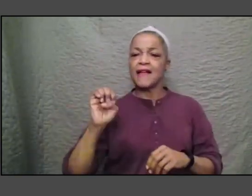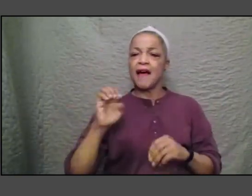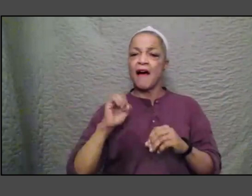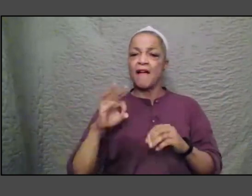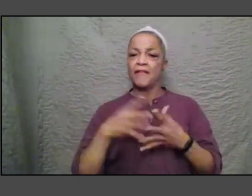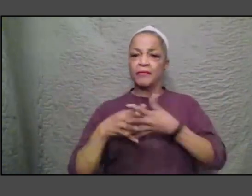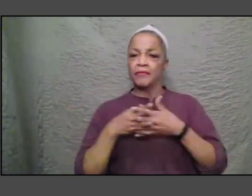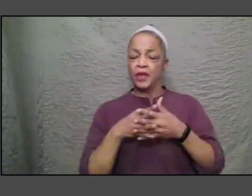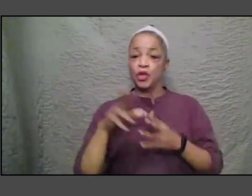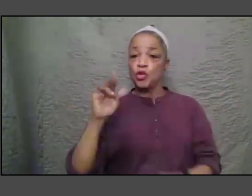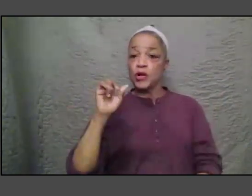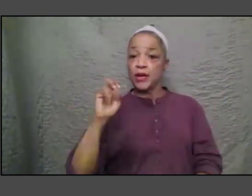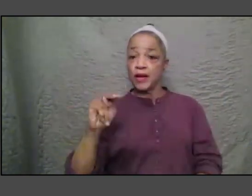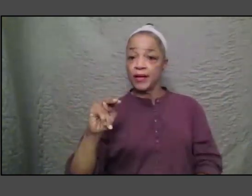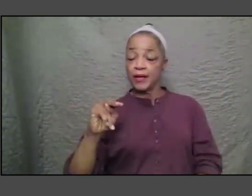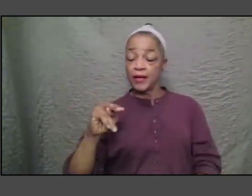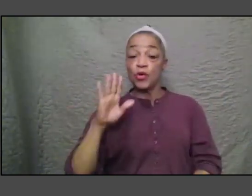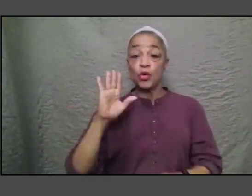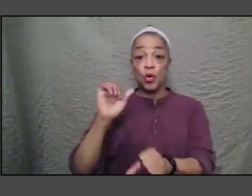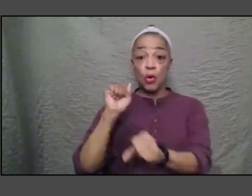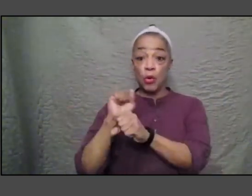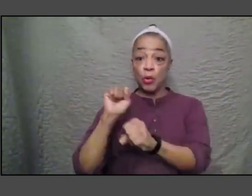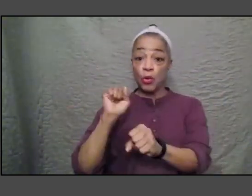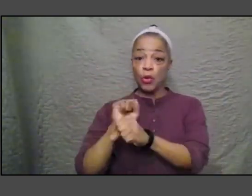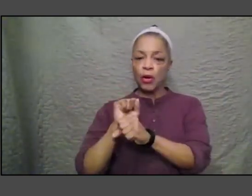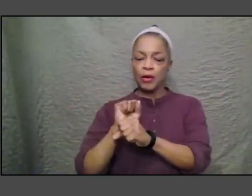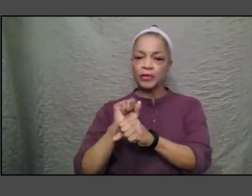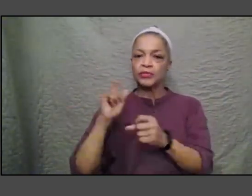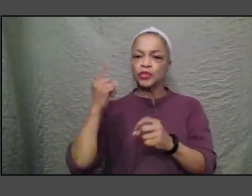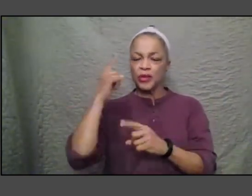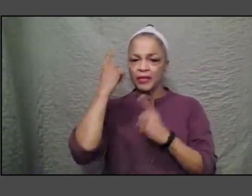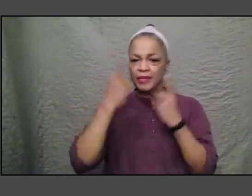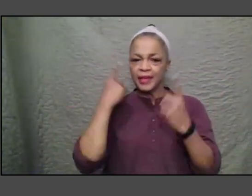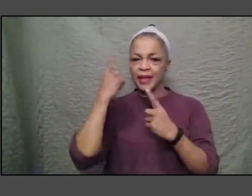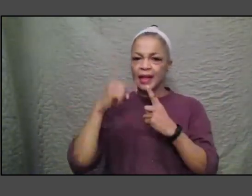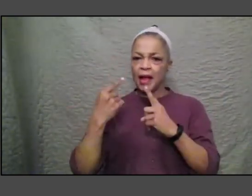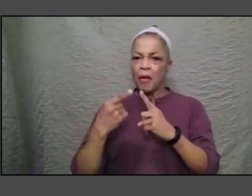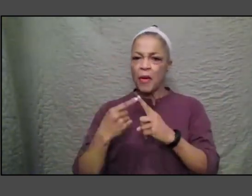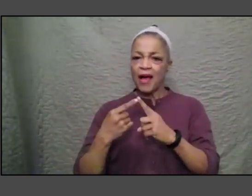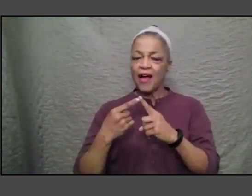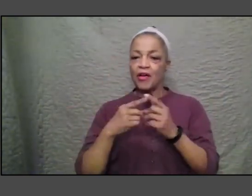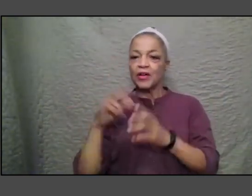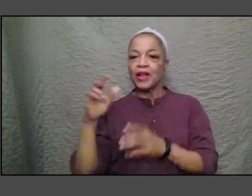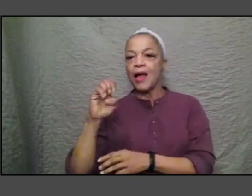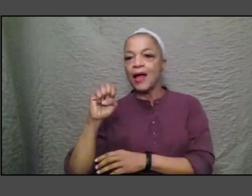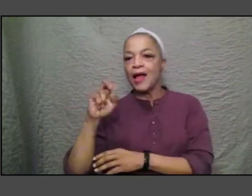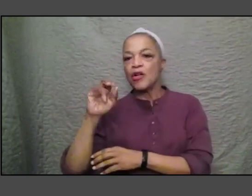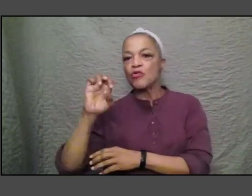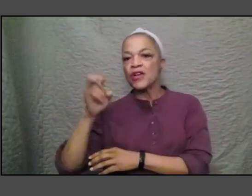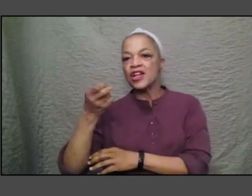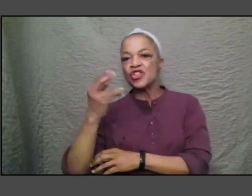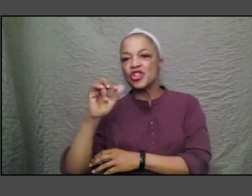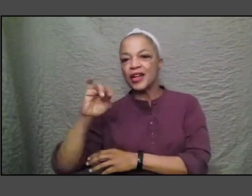work you are thinking about enriching the body politic and you know helping us understand